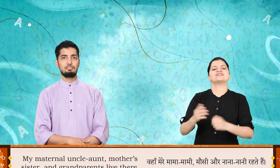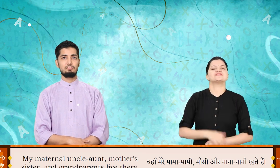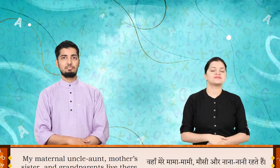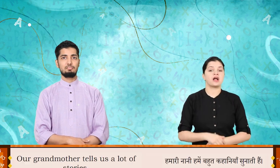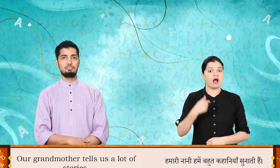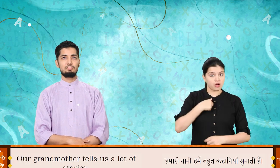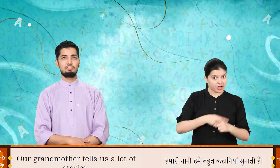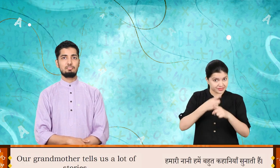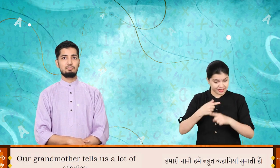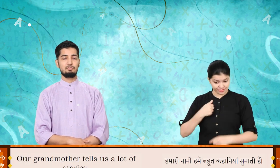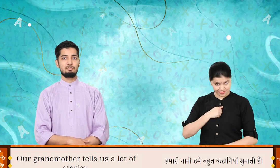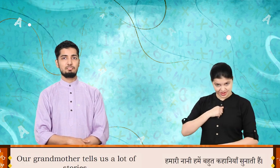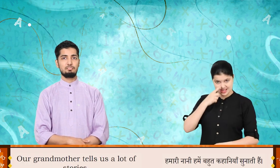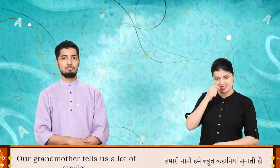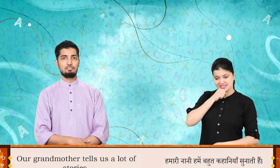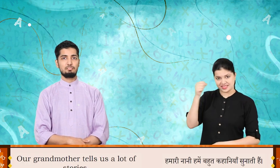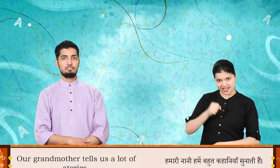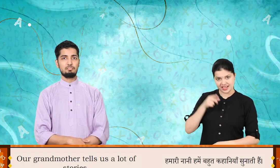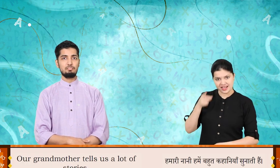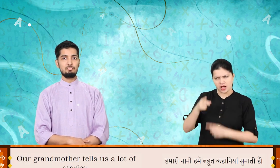Our grandmother tells us lot of stories.